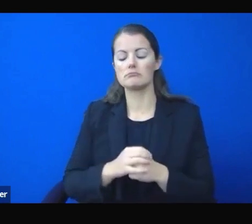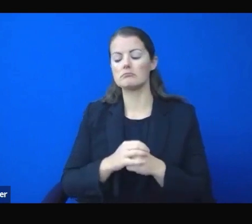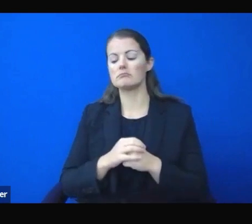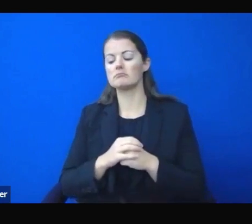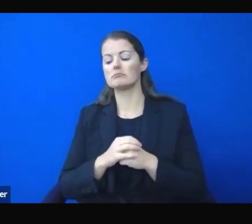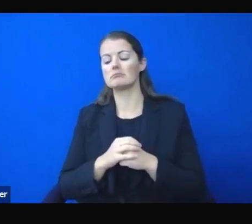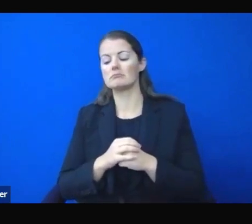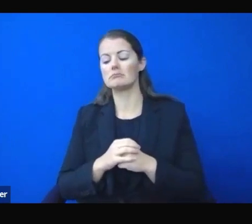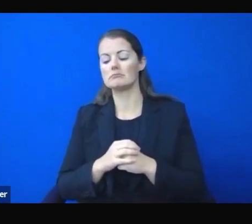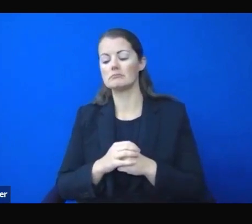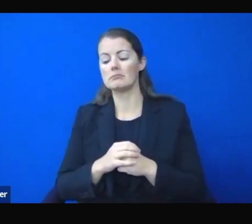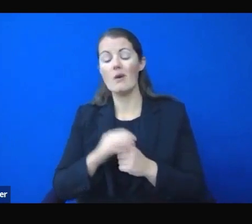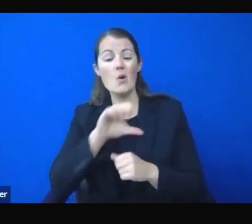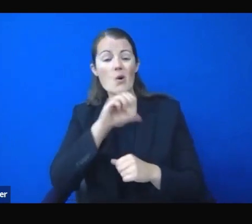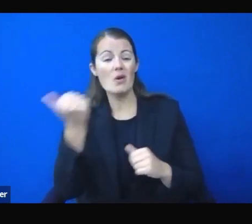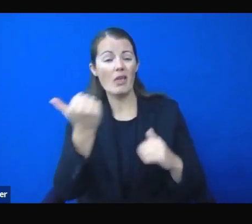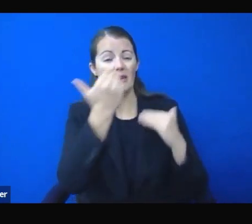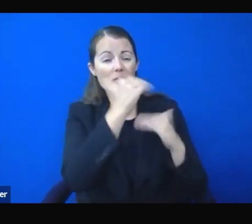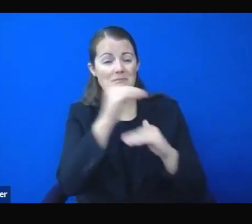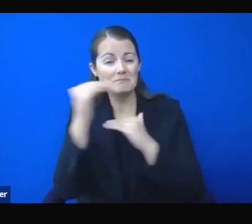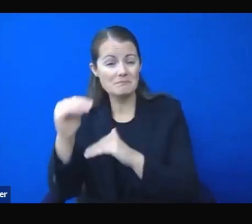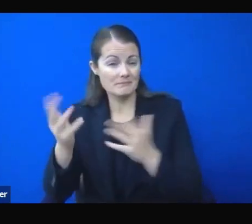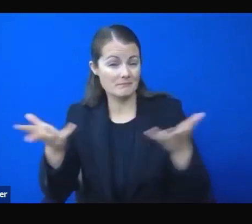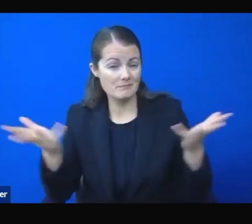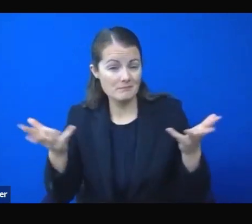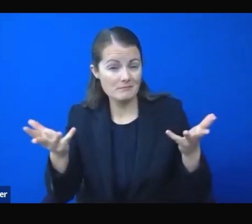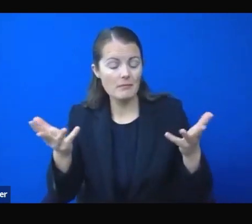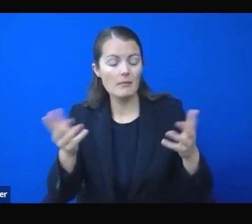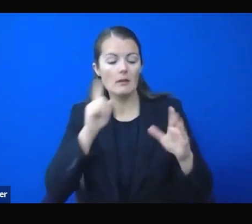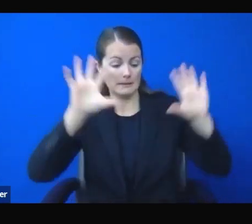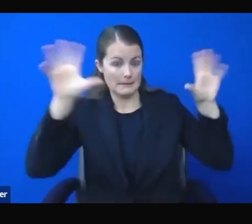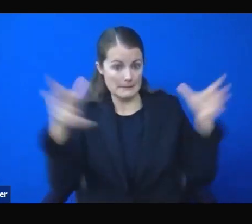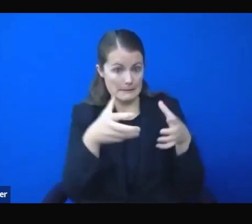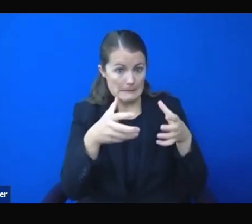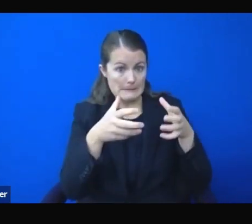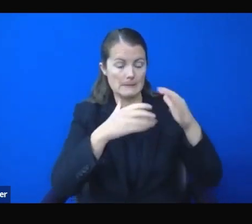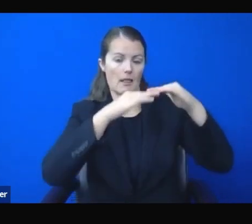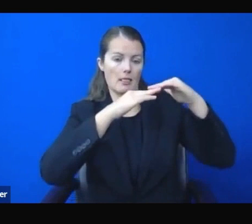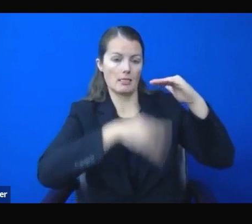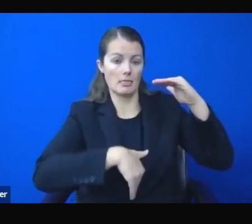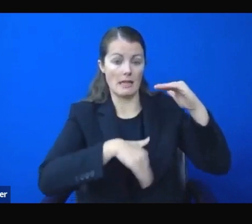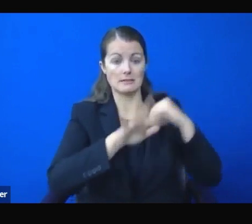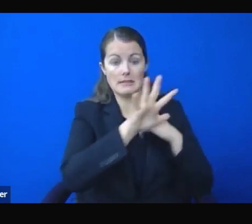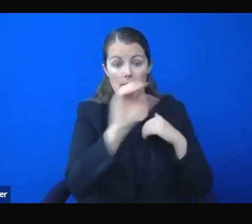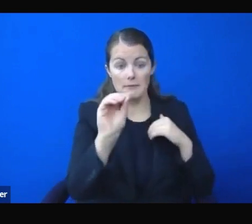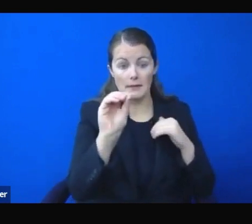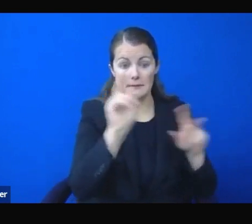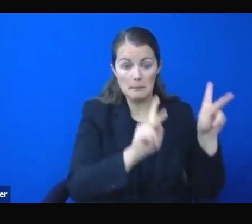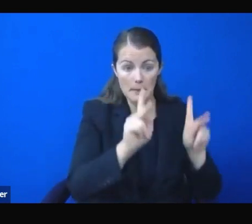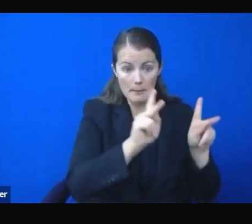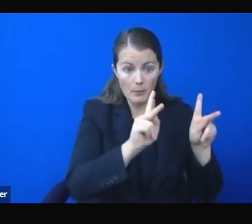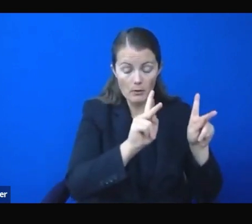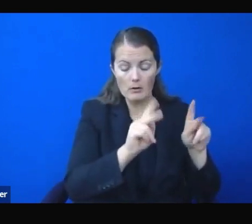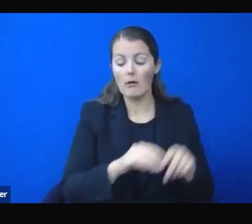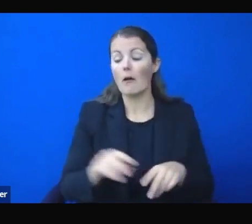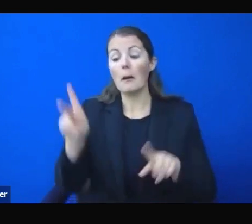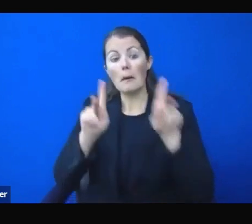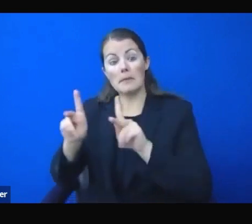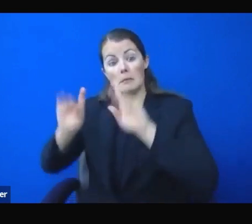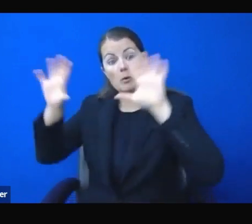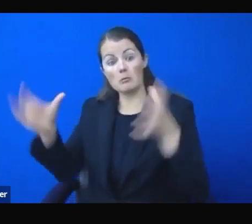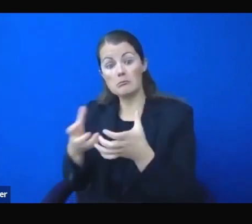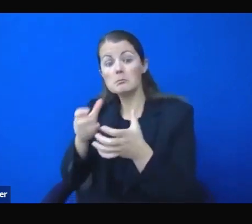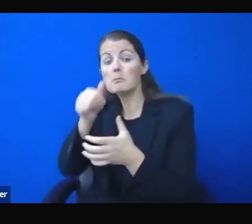% capacity, whichever is less. And private residential gatherings are limited to 10 people maximum